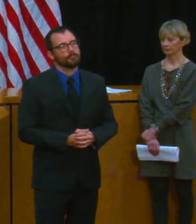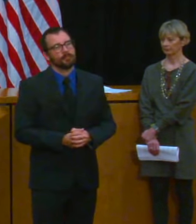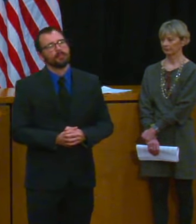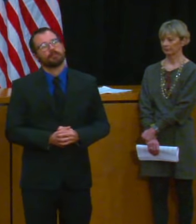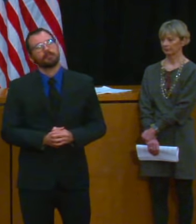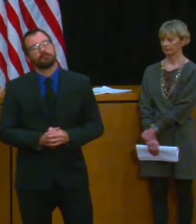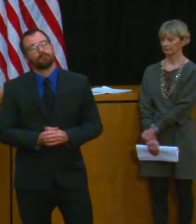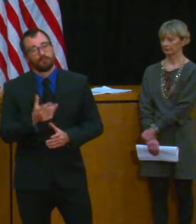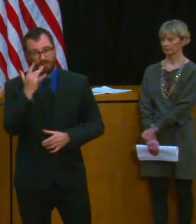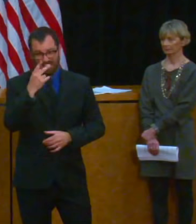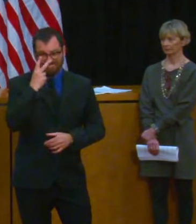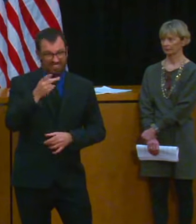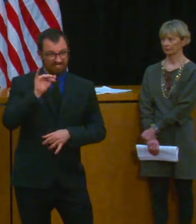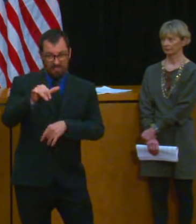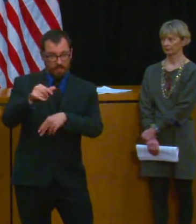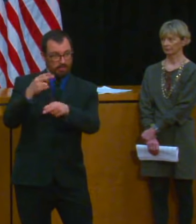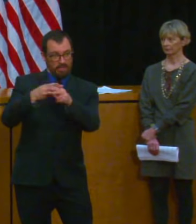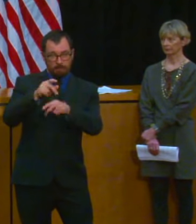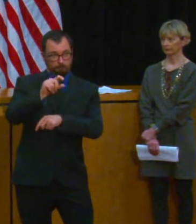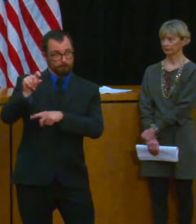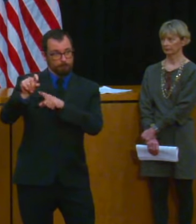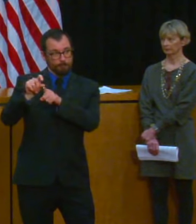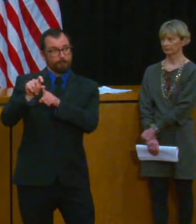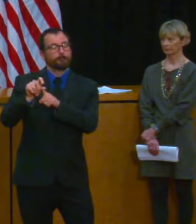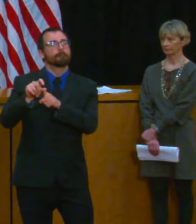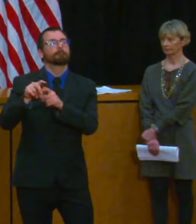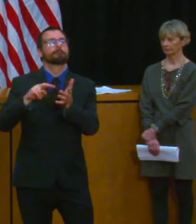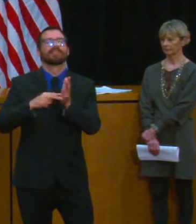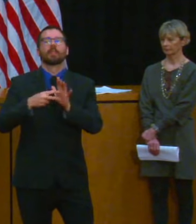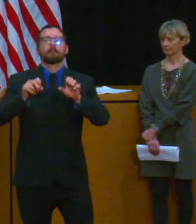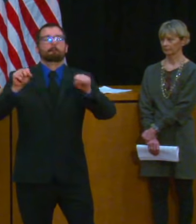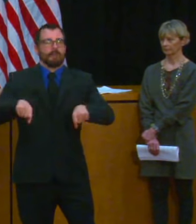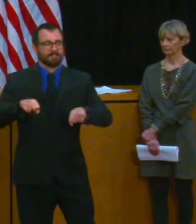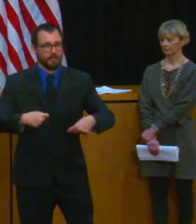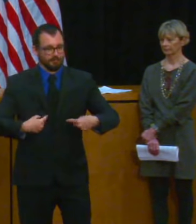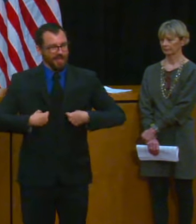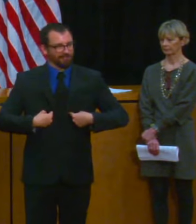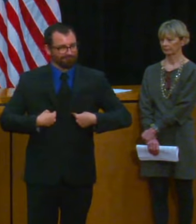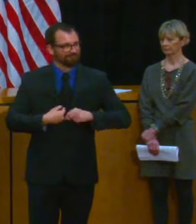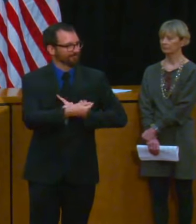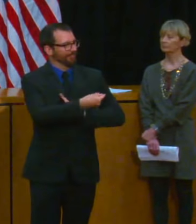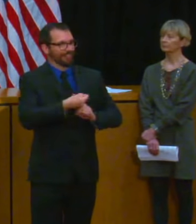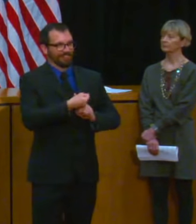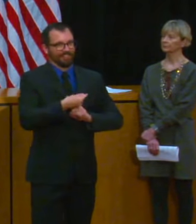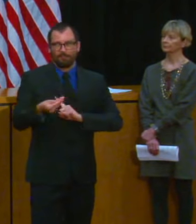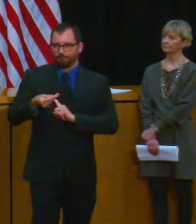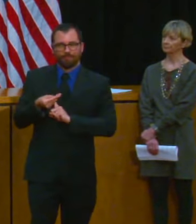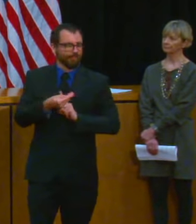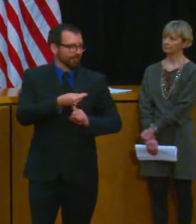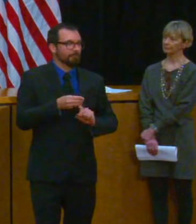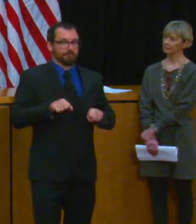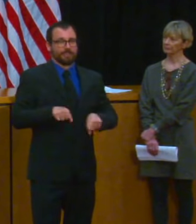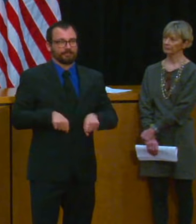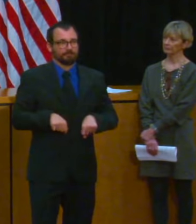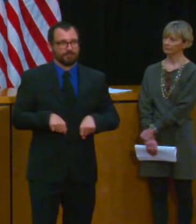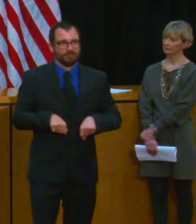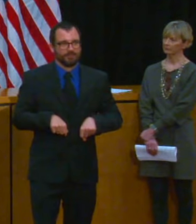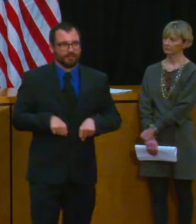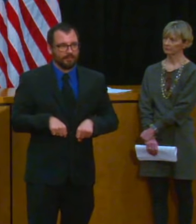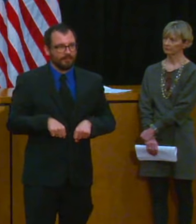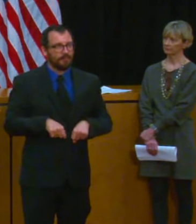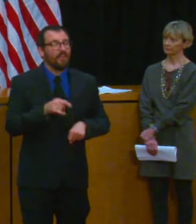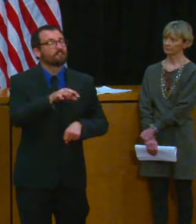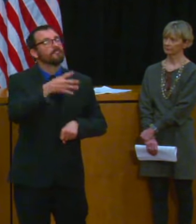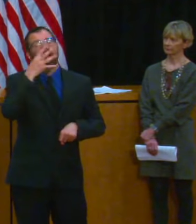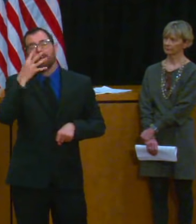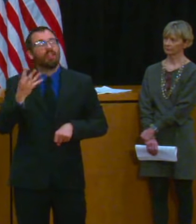and how we can help you make sure that you aren't then somebody who ends up spreading the virus to somebody else if you